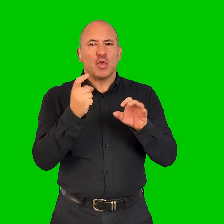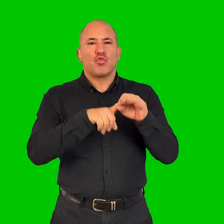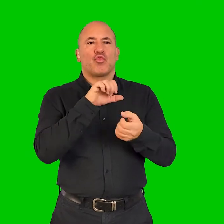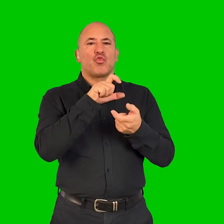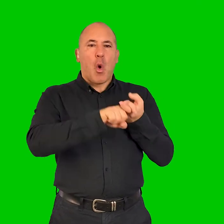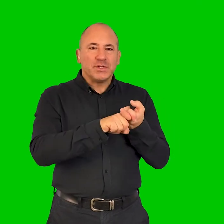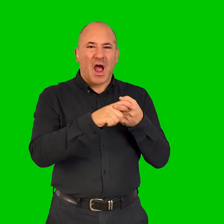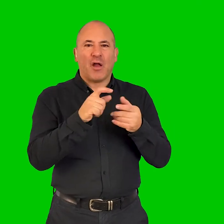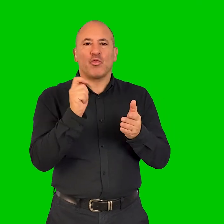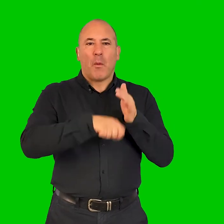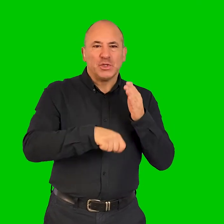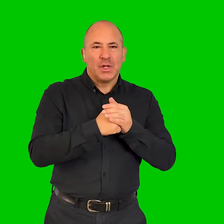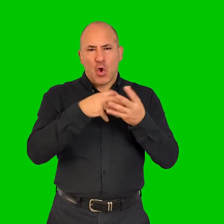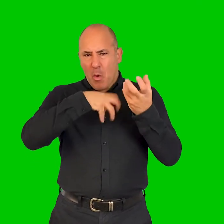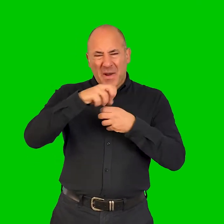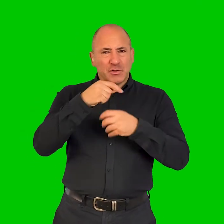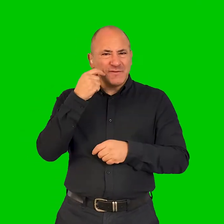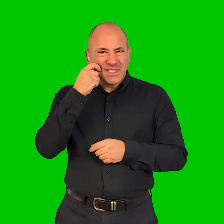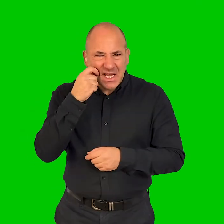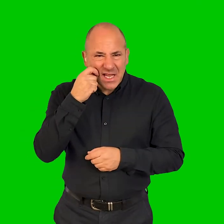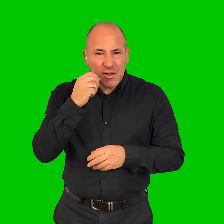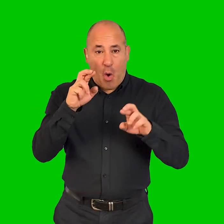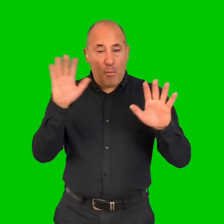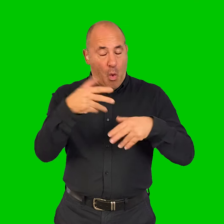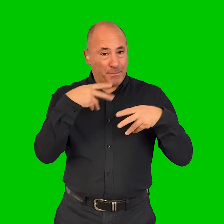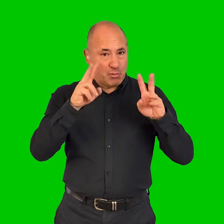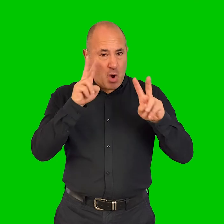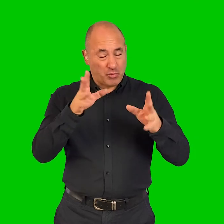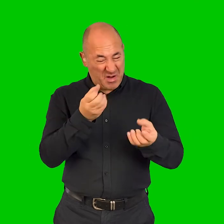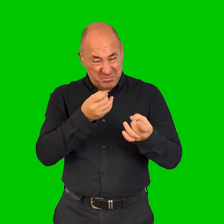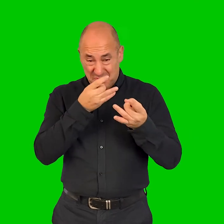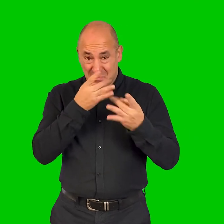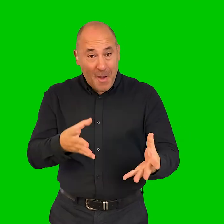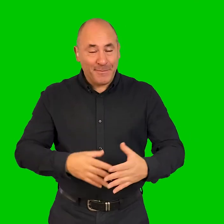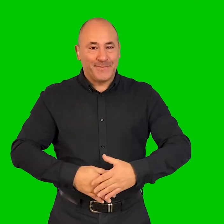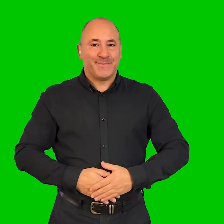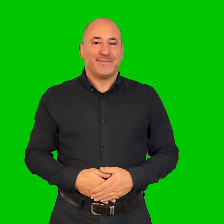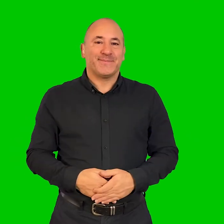Commission, Complexity of Skin. Which I hope everybody saw, because it was fabulous.